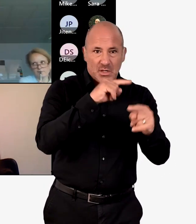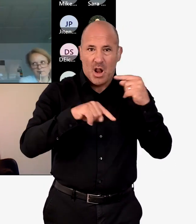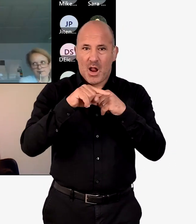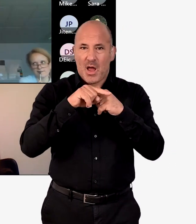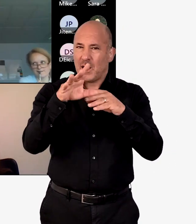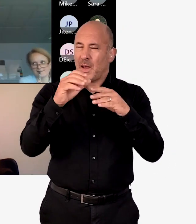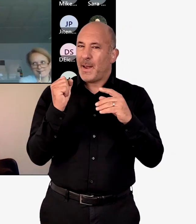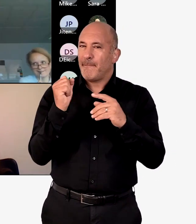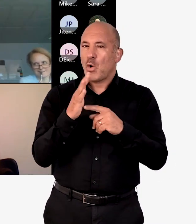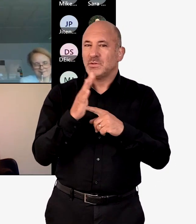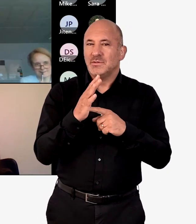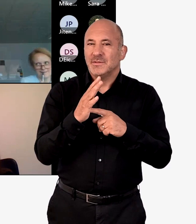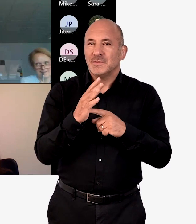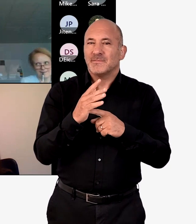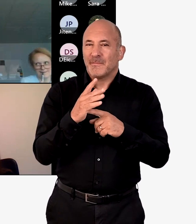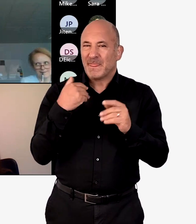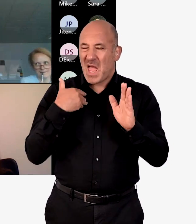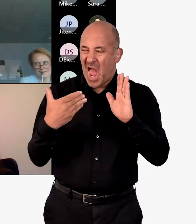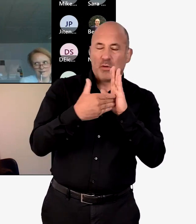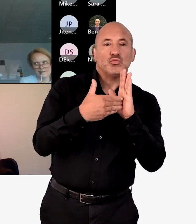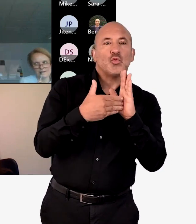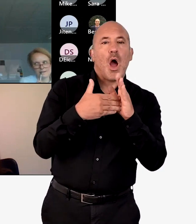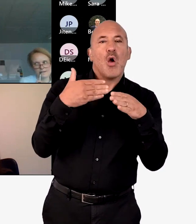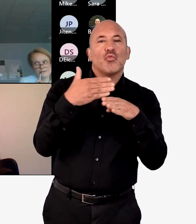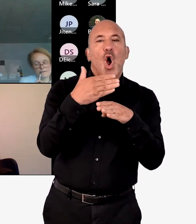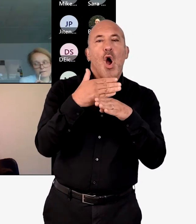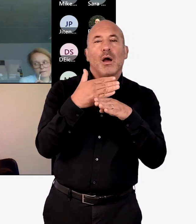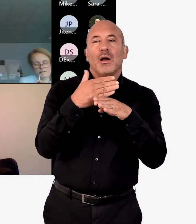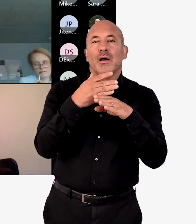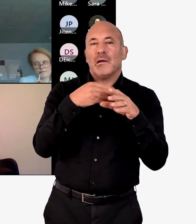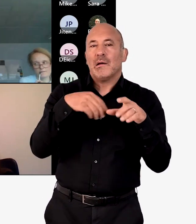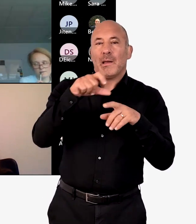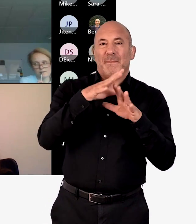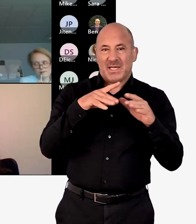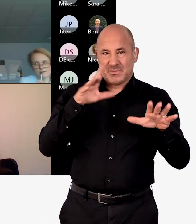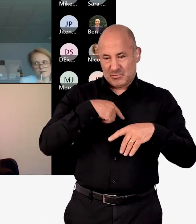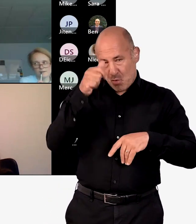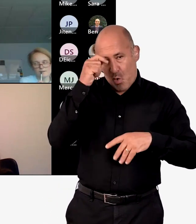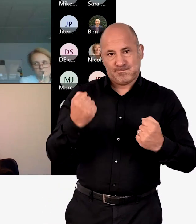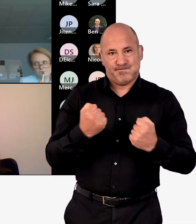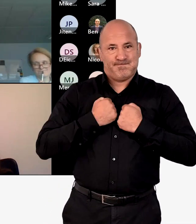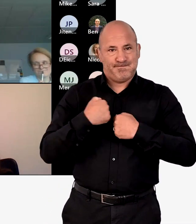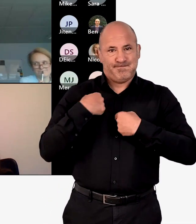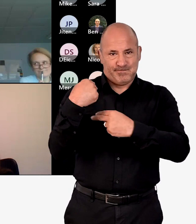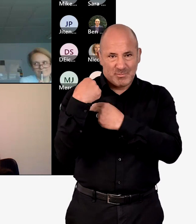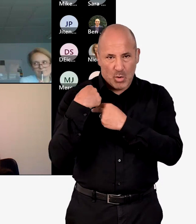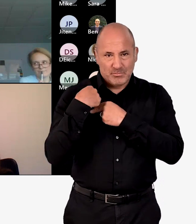who is going to achieve what needs to be done. I think it's really important that there's an extra piece of work on top of this so that people have ownership